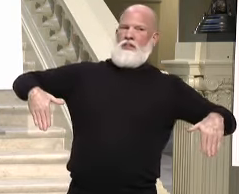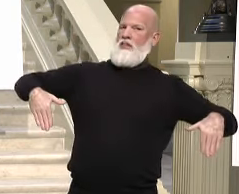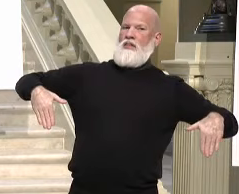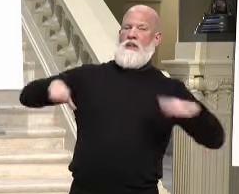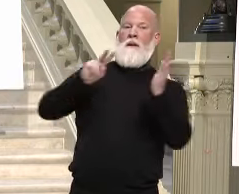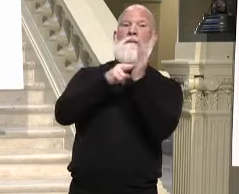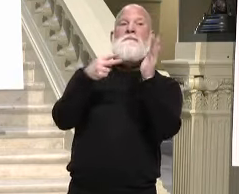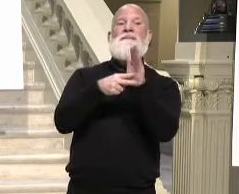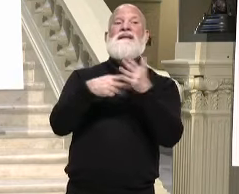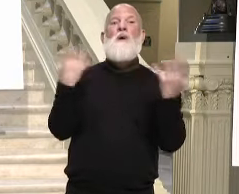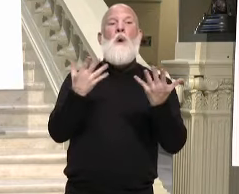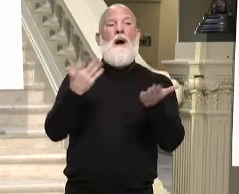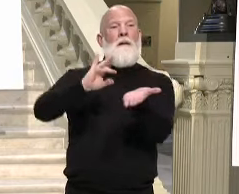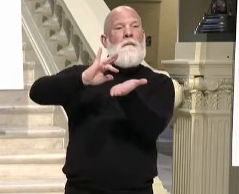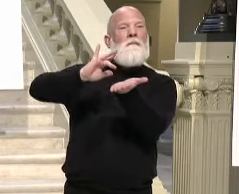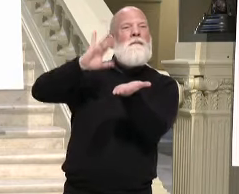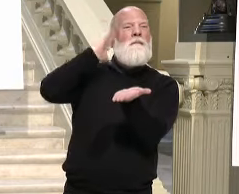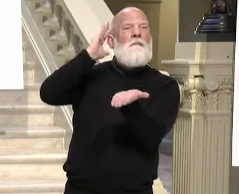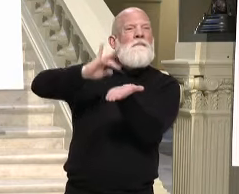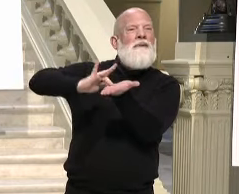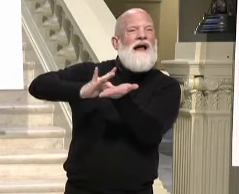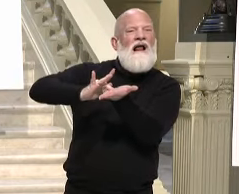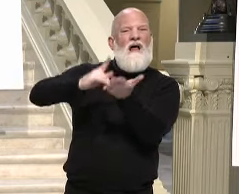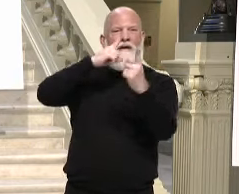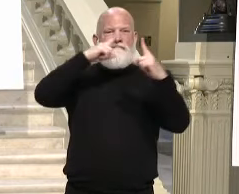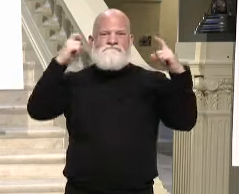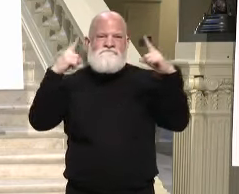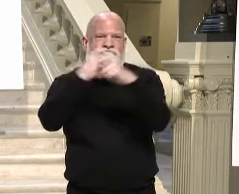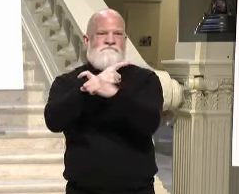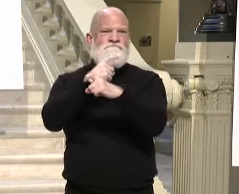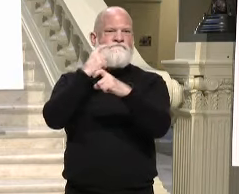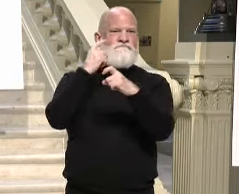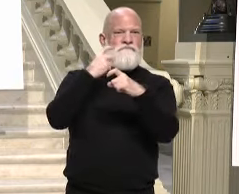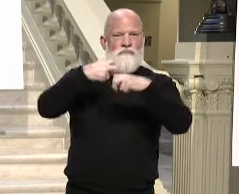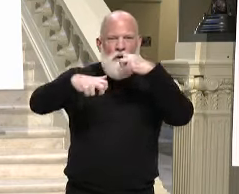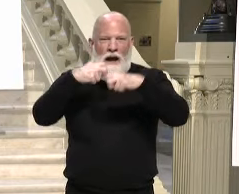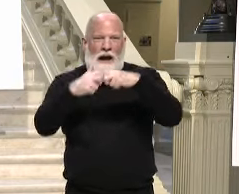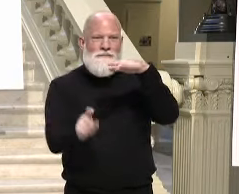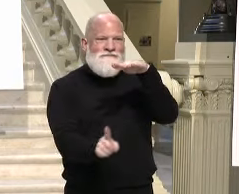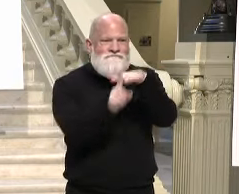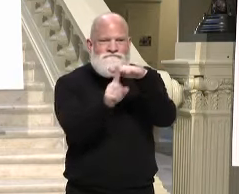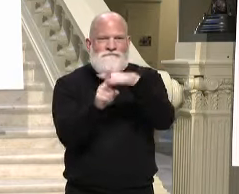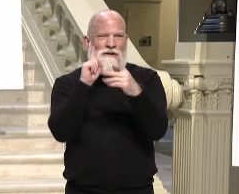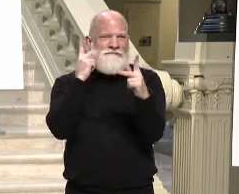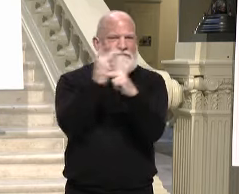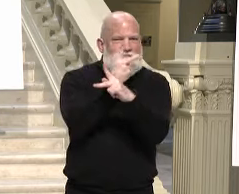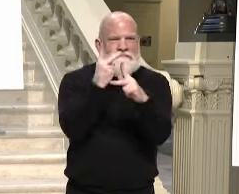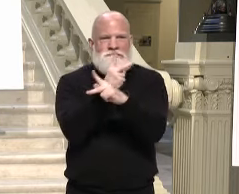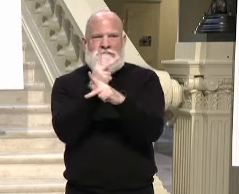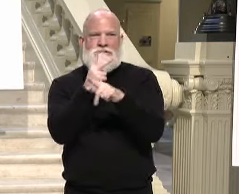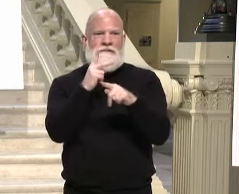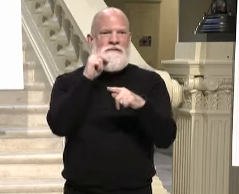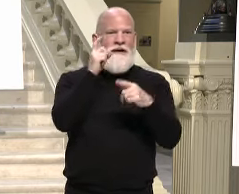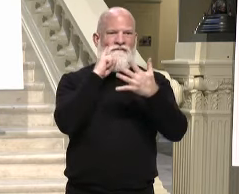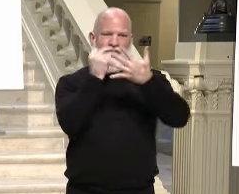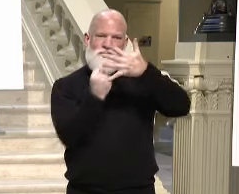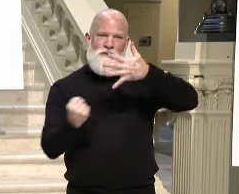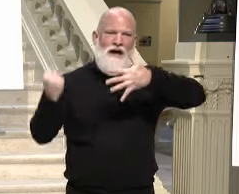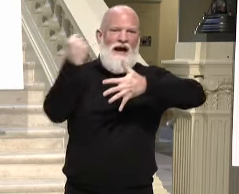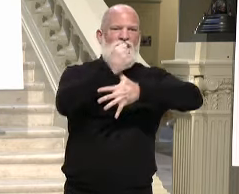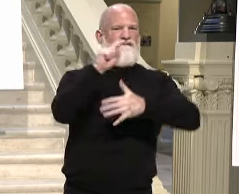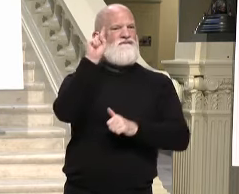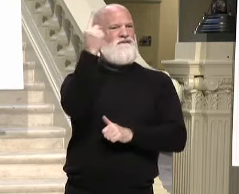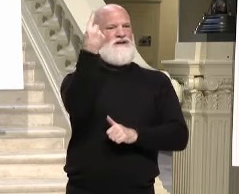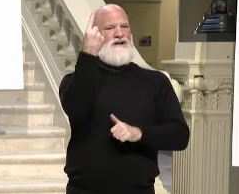children will include everyone from children with complex congenital heart anomalies, to asthma, to sickle cell